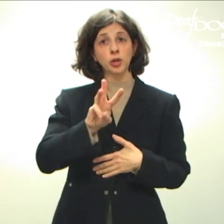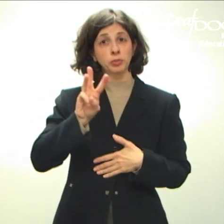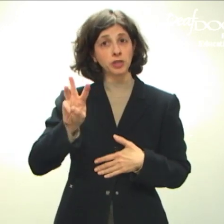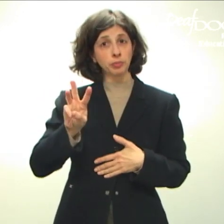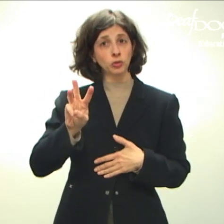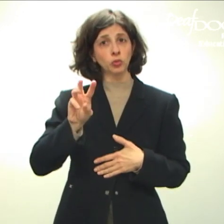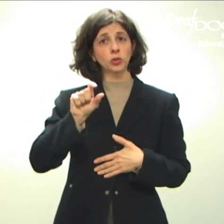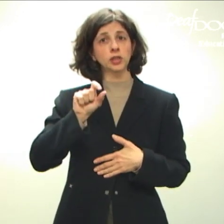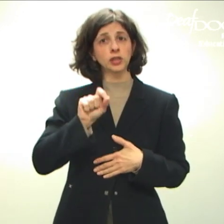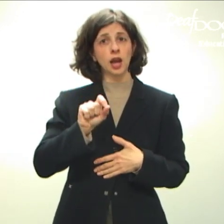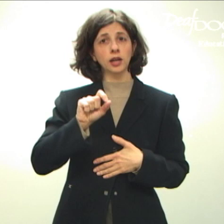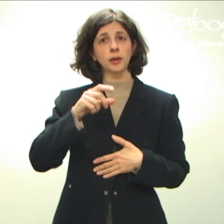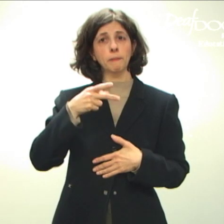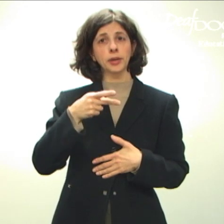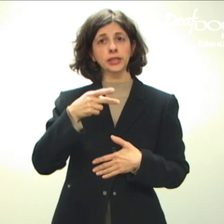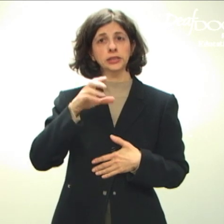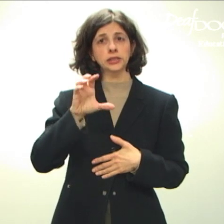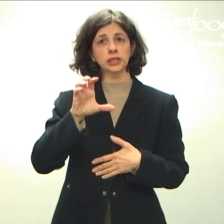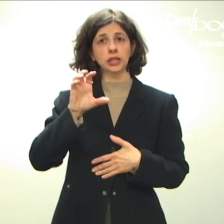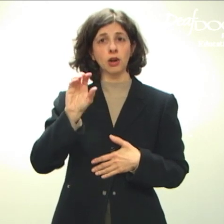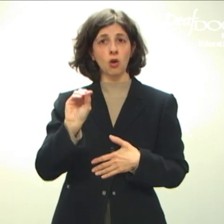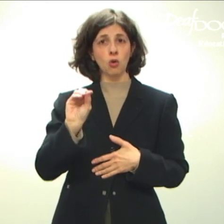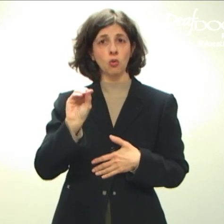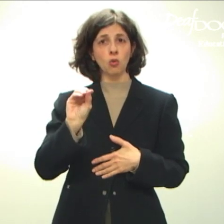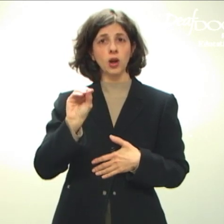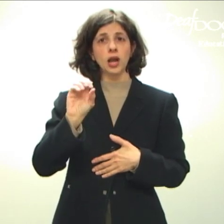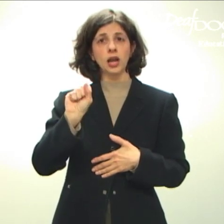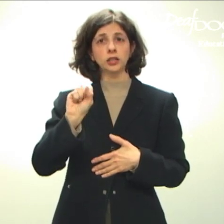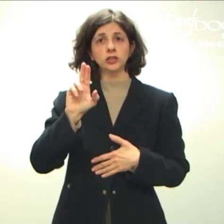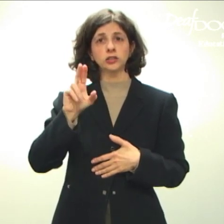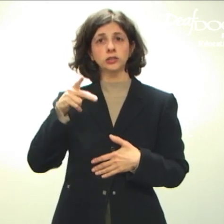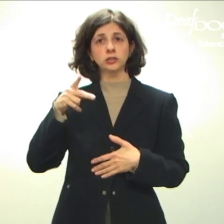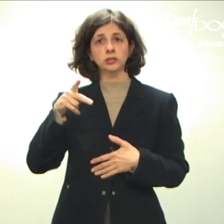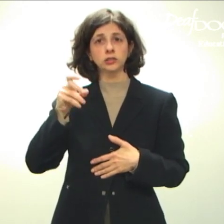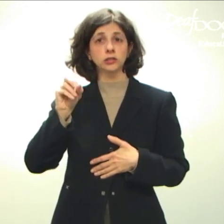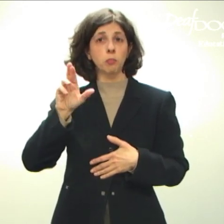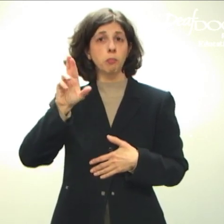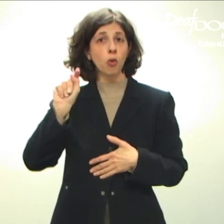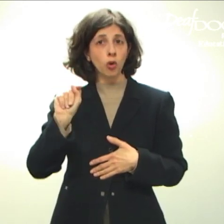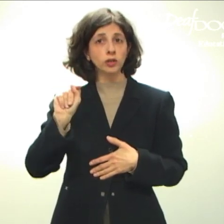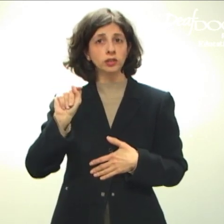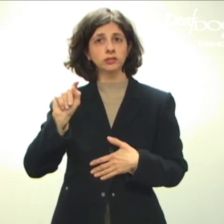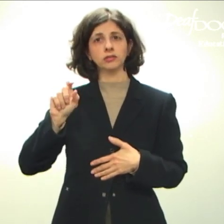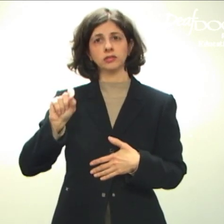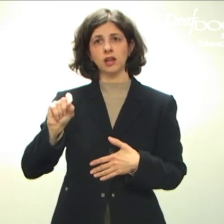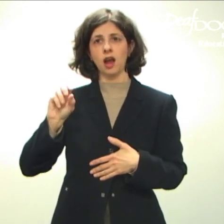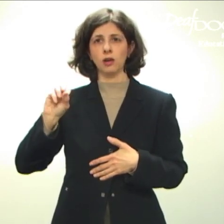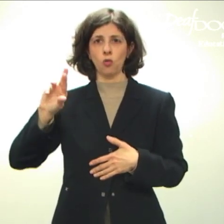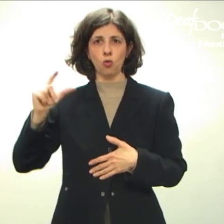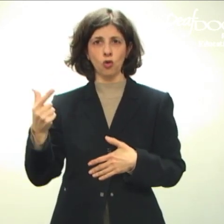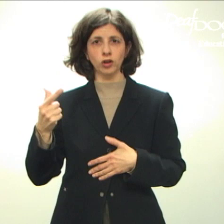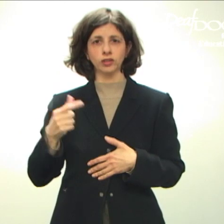.pcosupport.org.